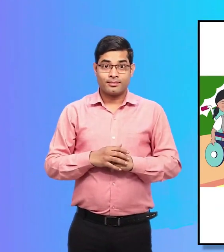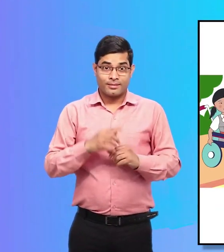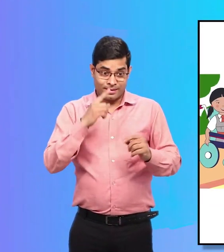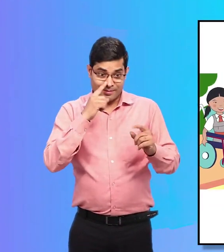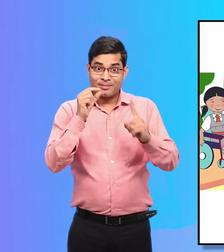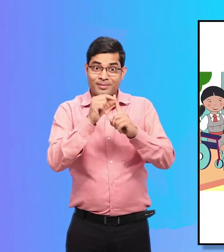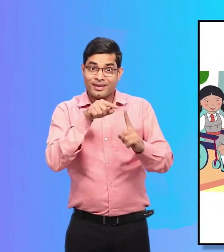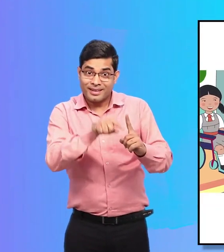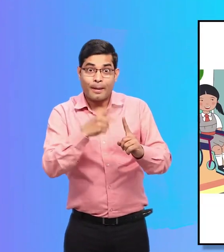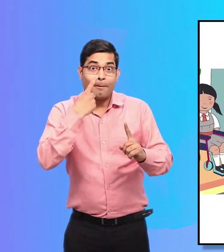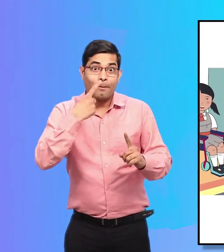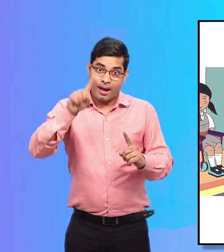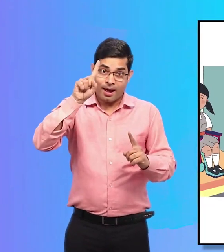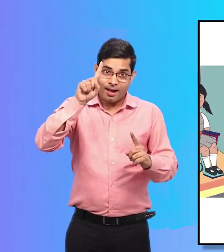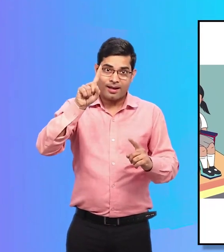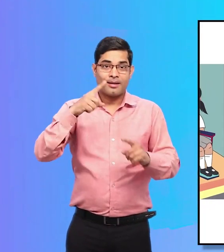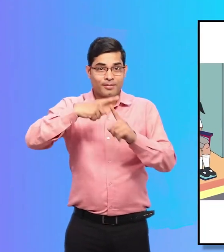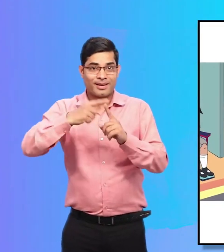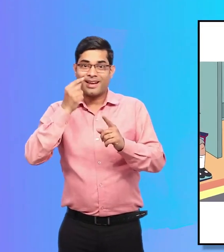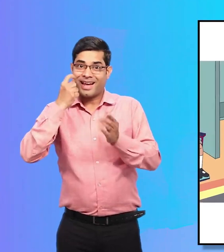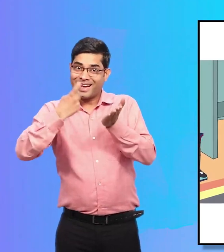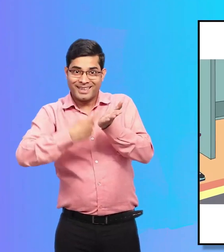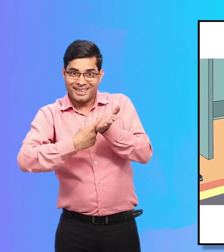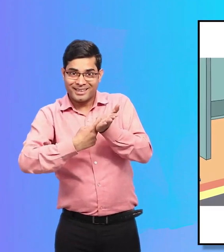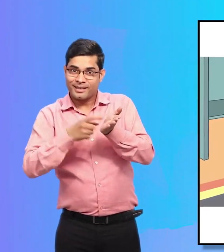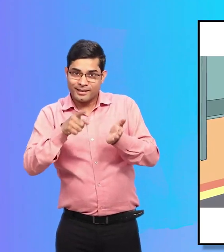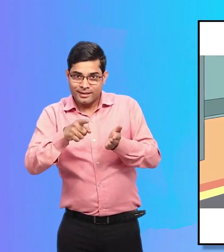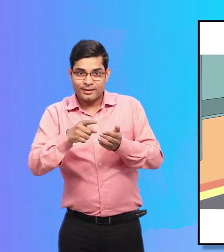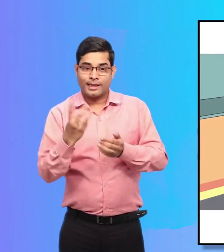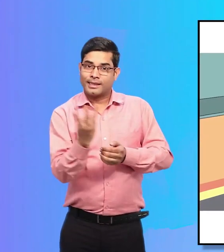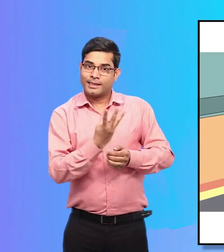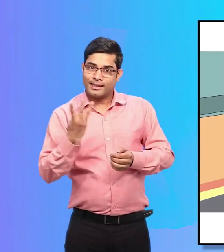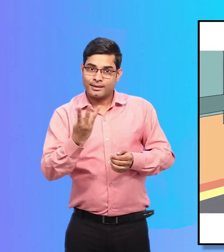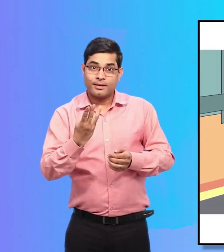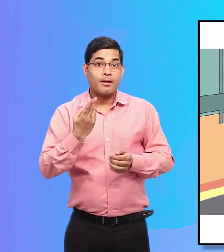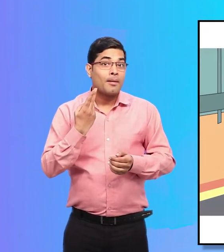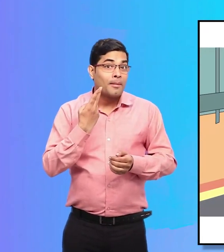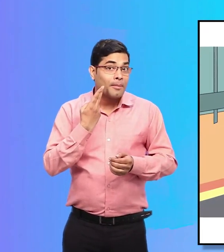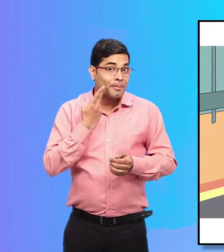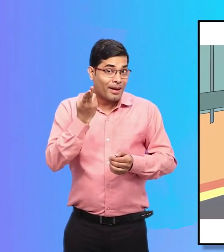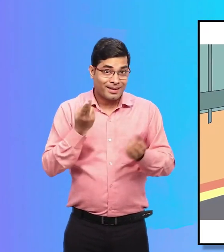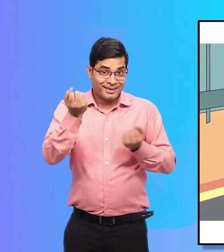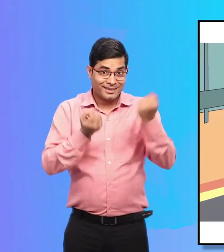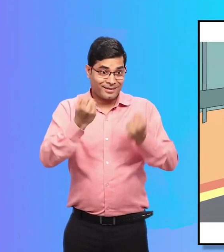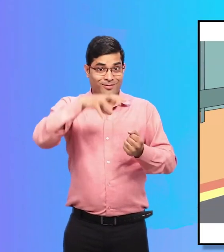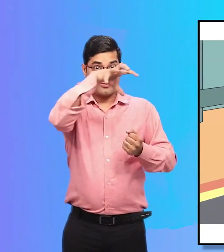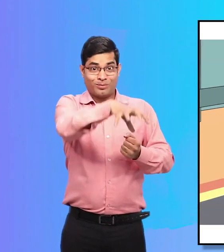Priya, Mummy and Rohan are standing at the bus stop